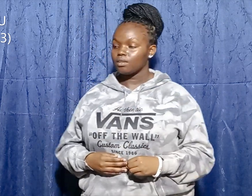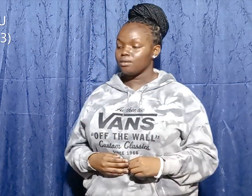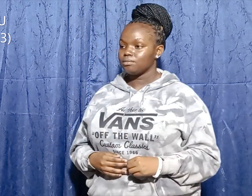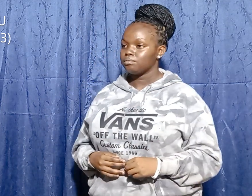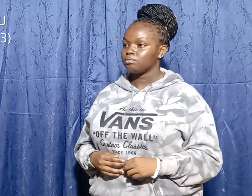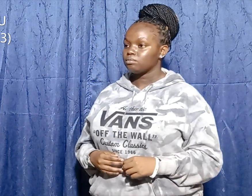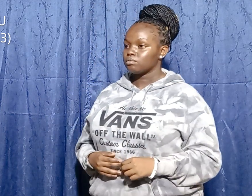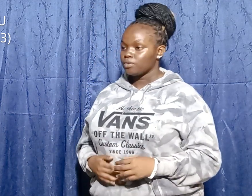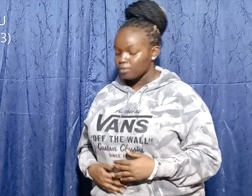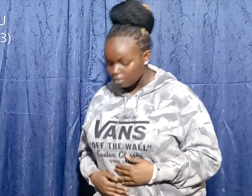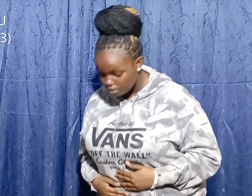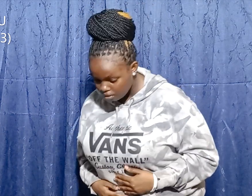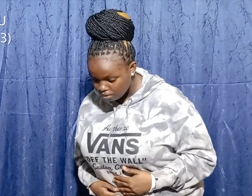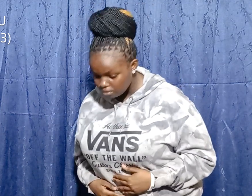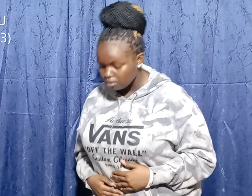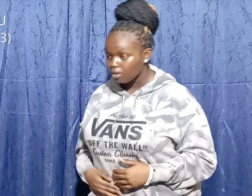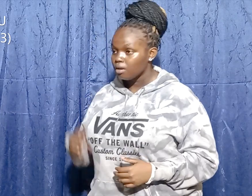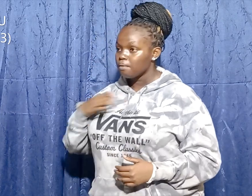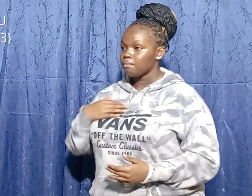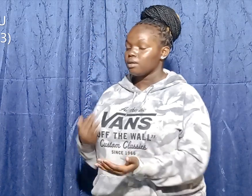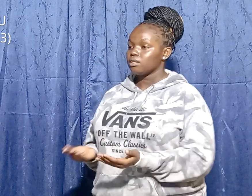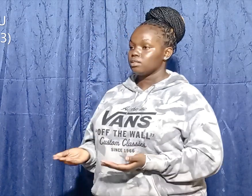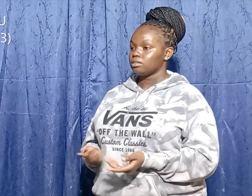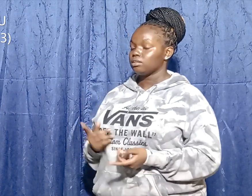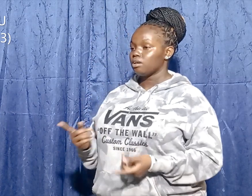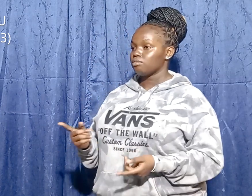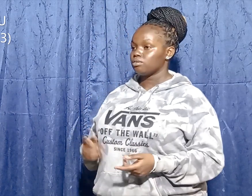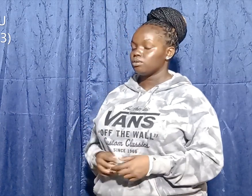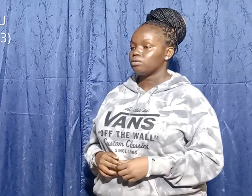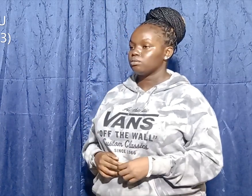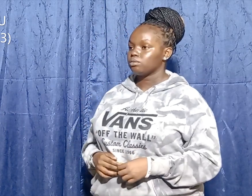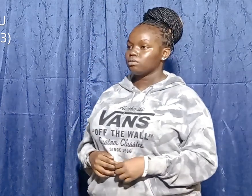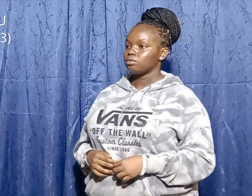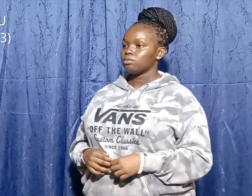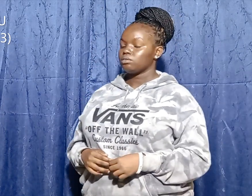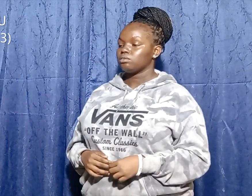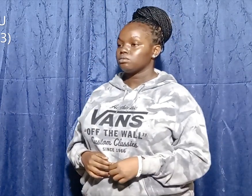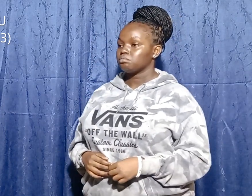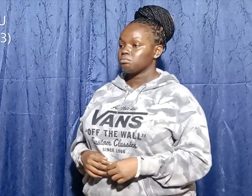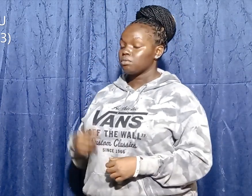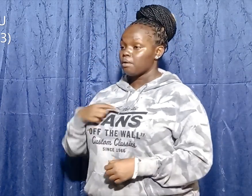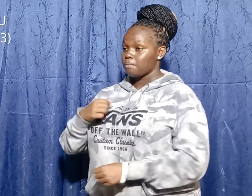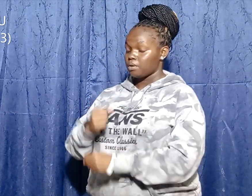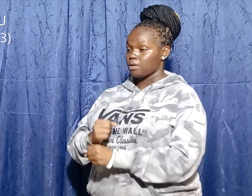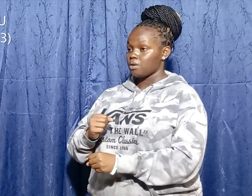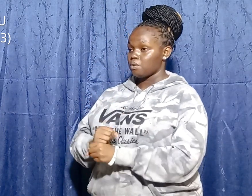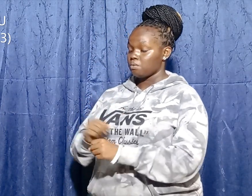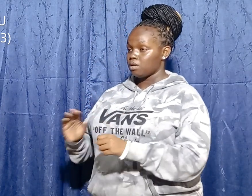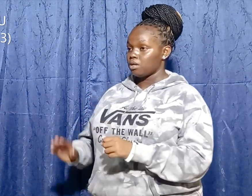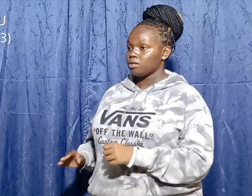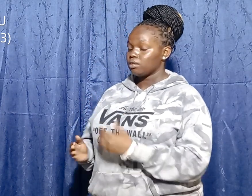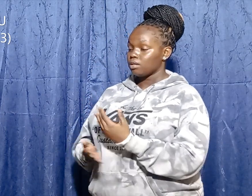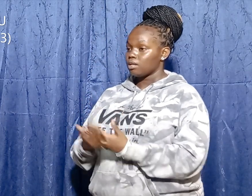Your majesty, I do serve you. I work and take care of my father's sheep.